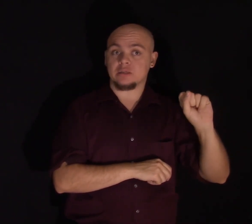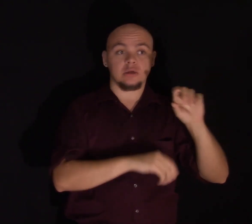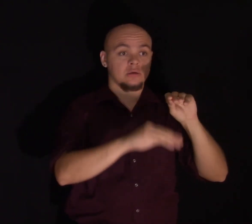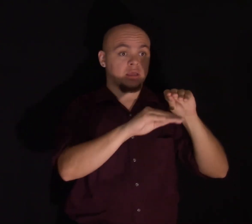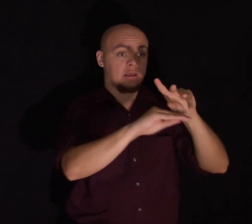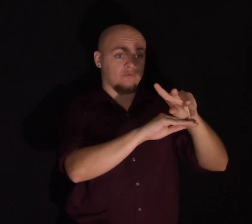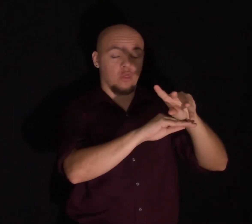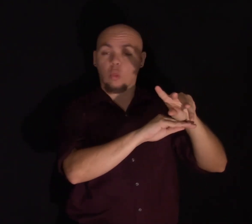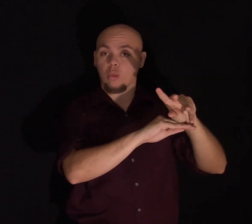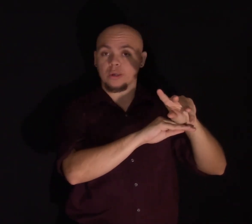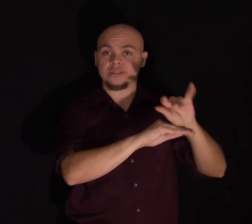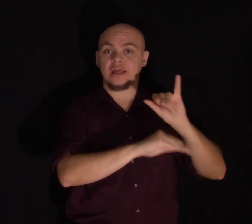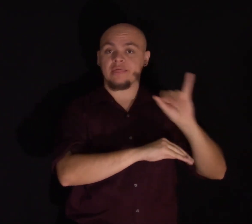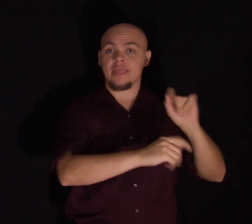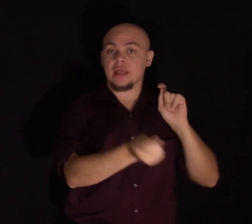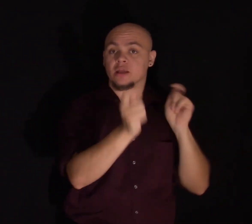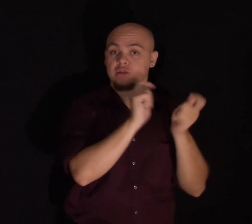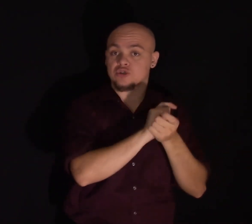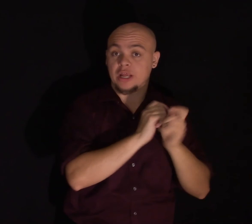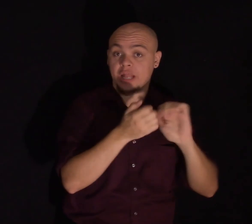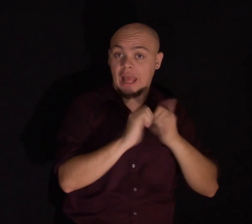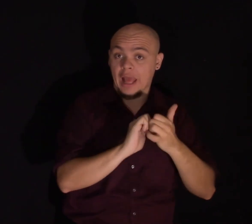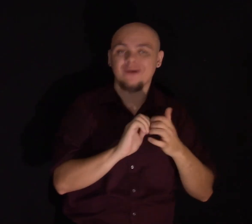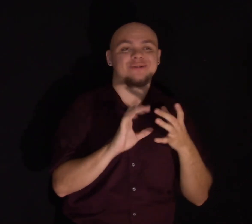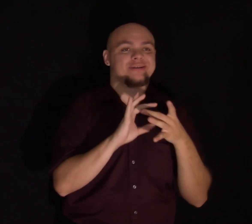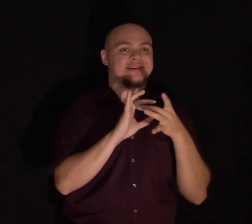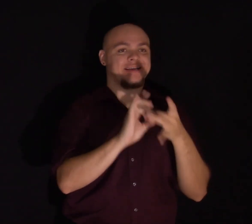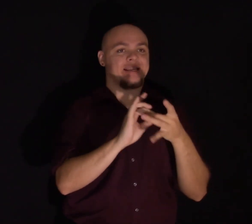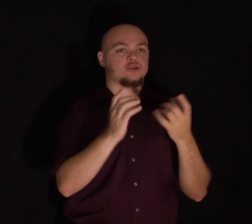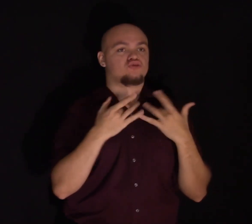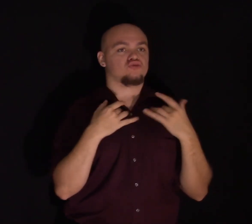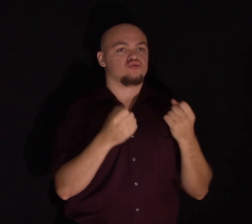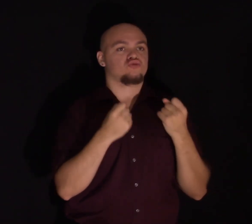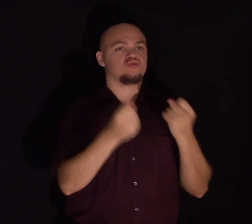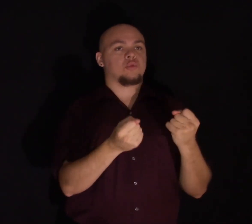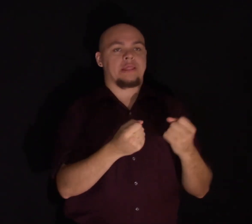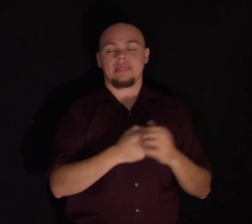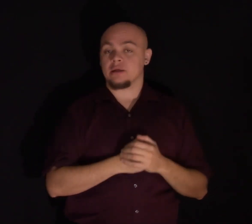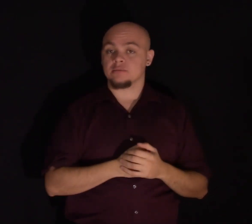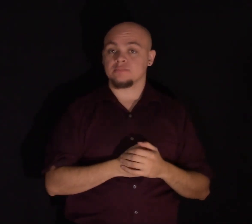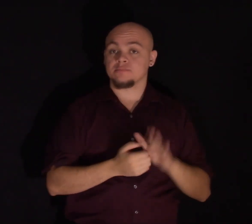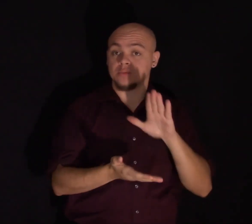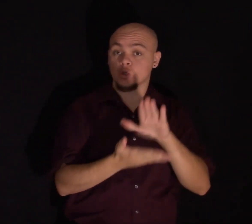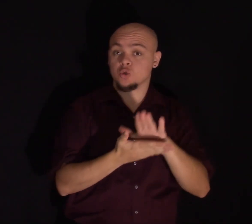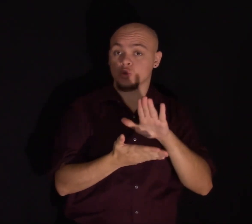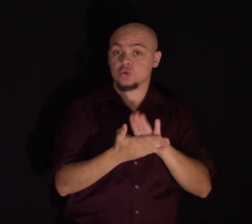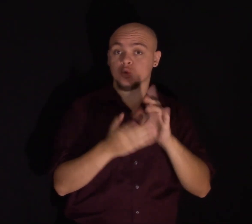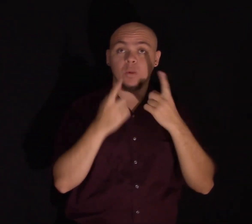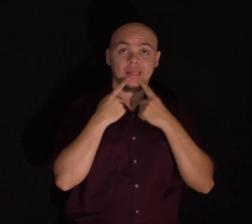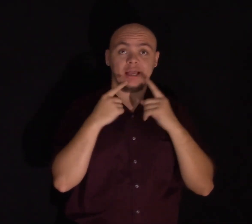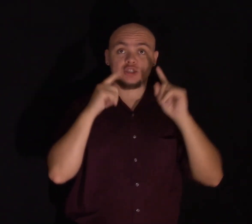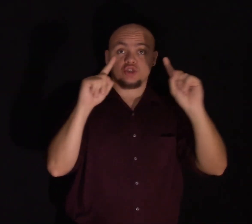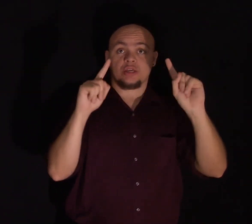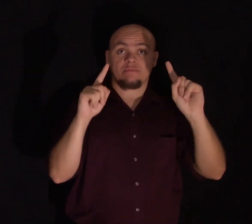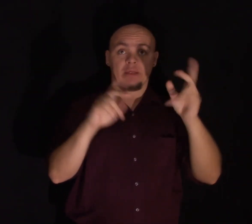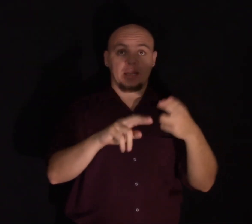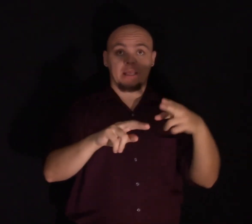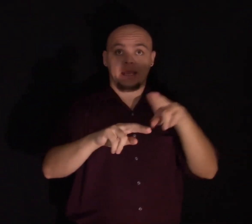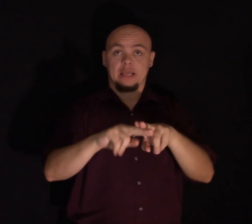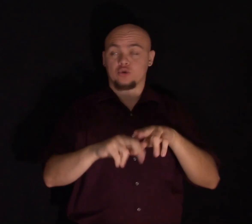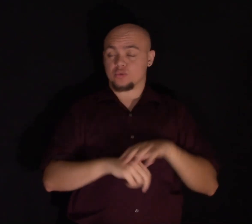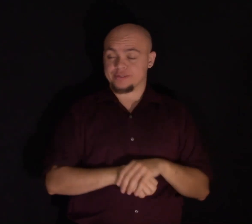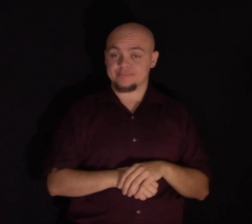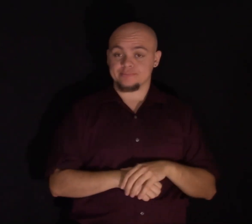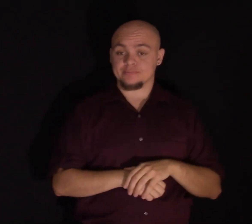occur with strengthening connection. We can increase school achievement. And we've and others have shown this